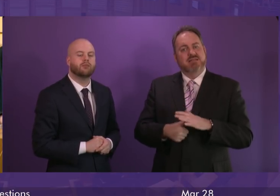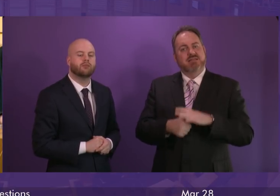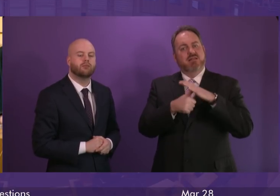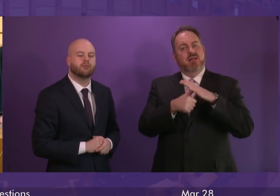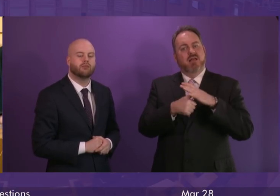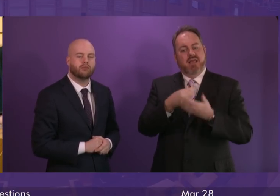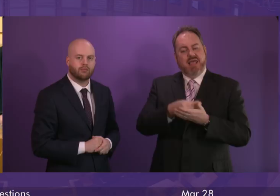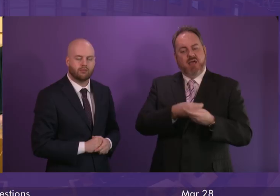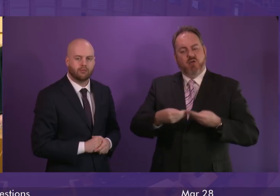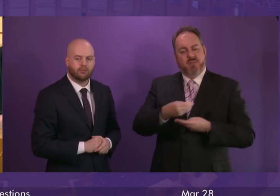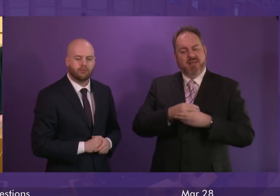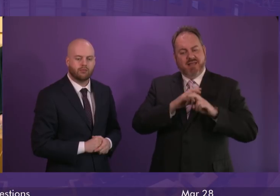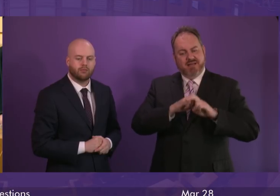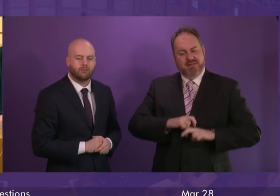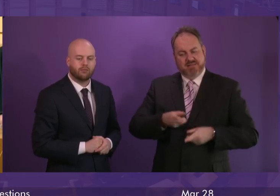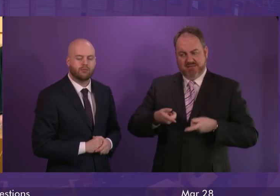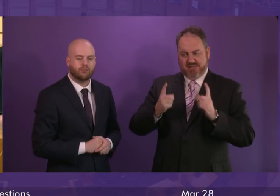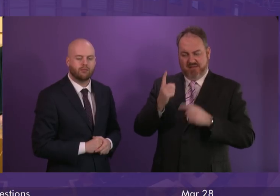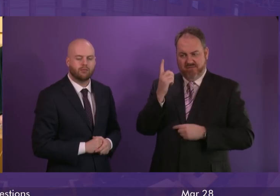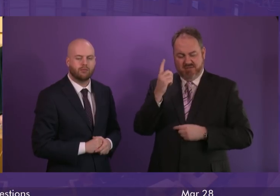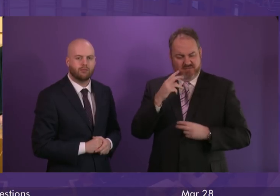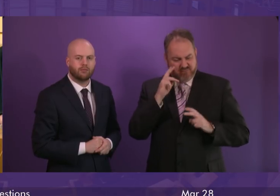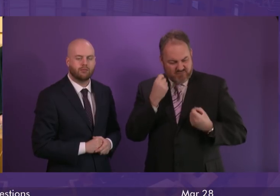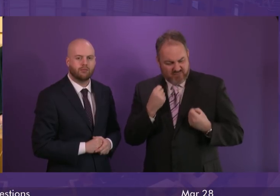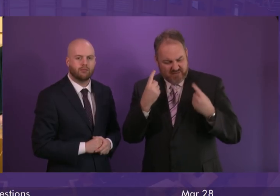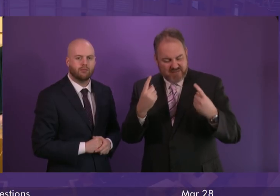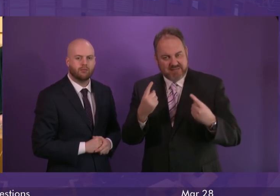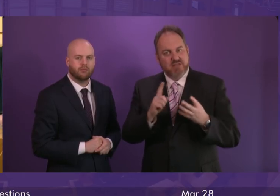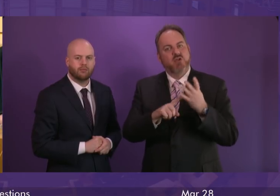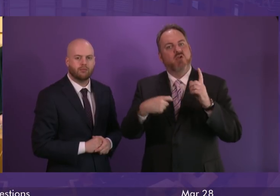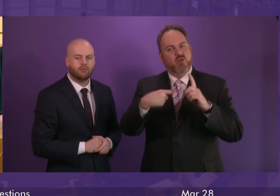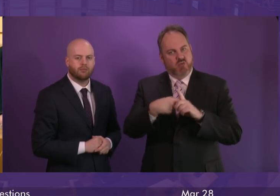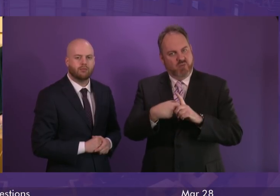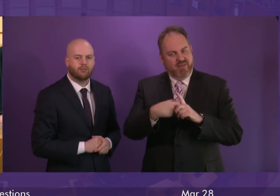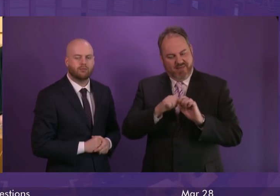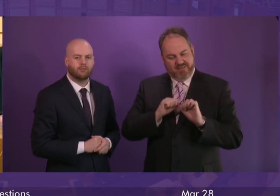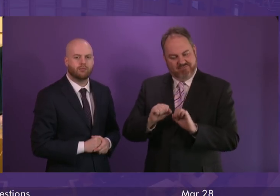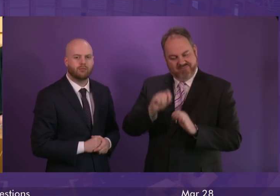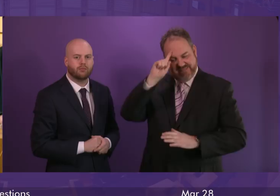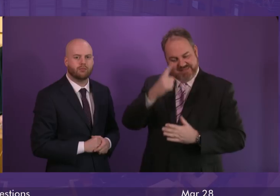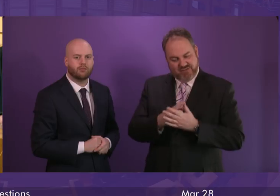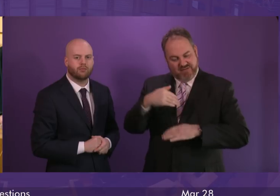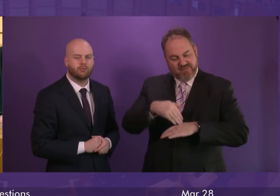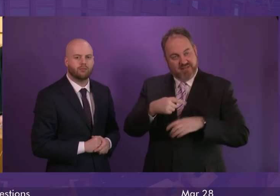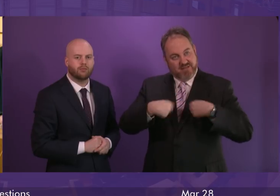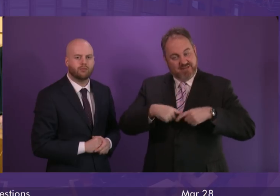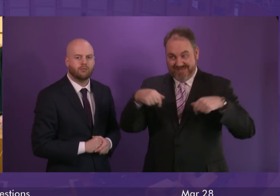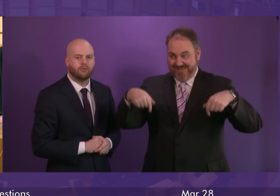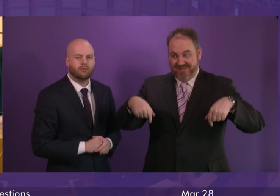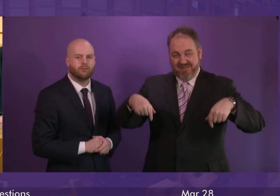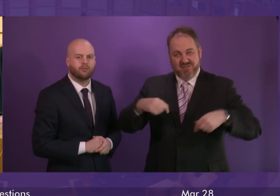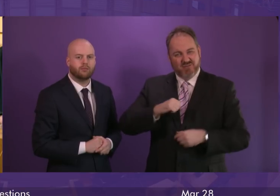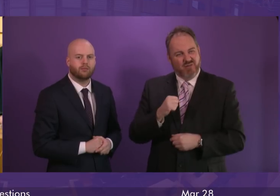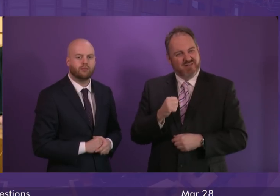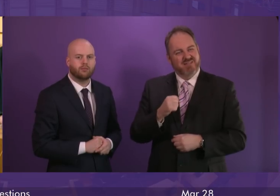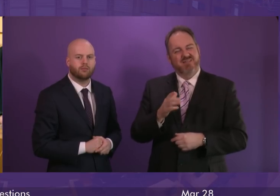Resolution Foundation, is almost entirely driven by UK-wide decisions. So while we continue to call for an